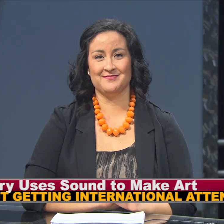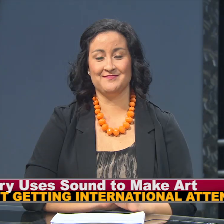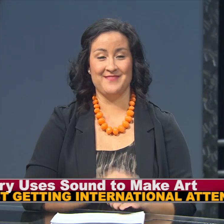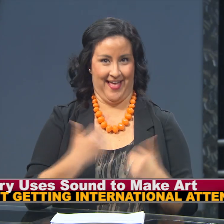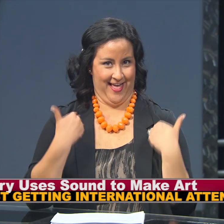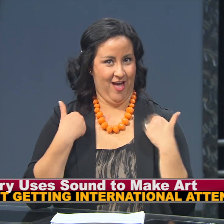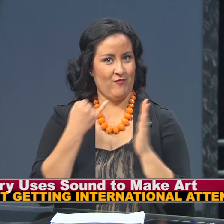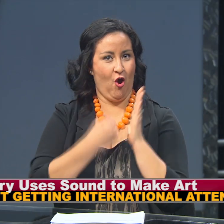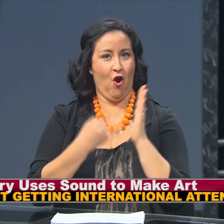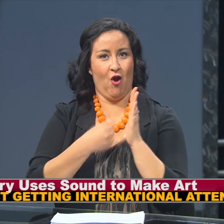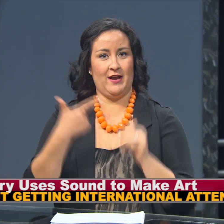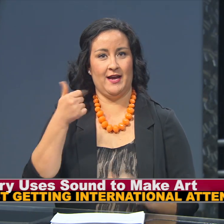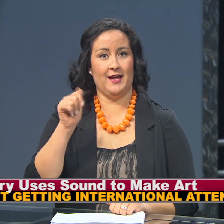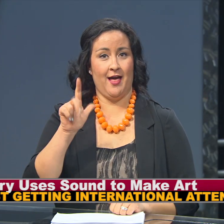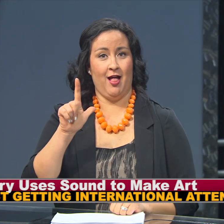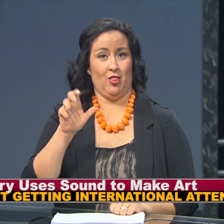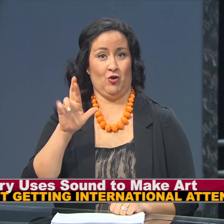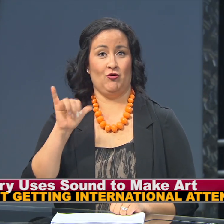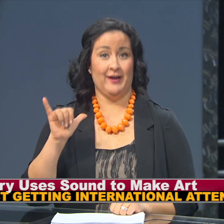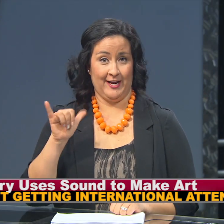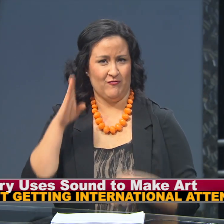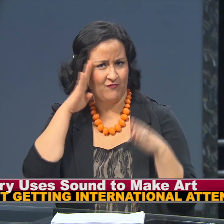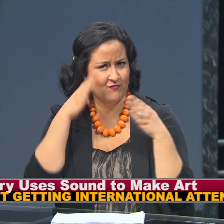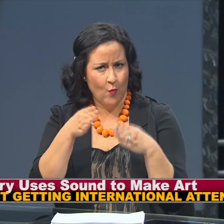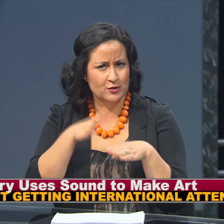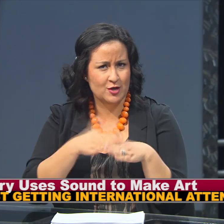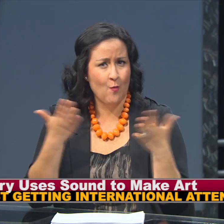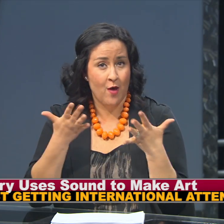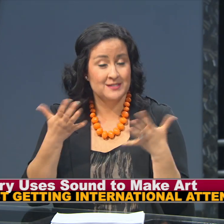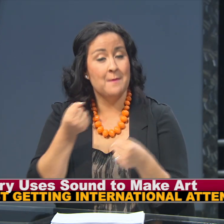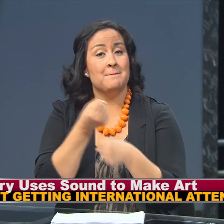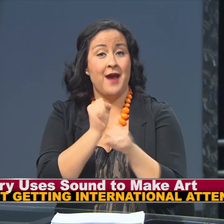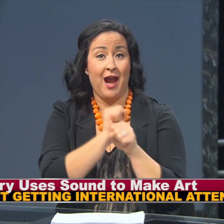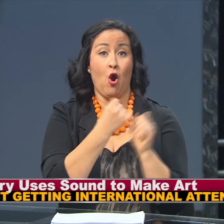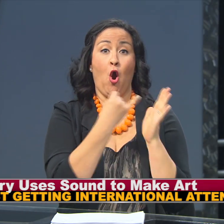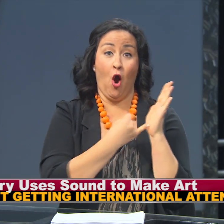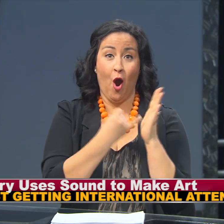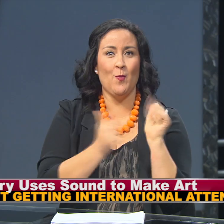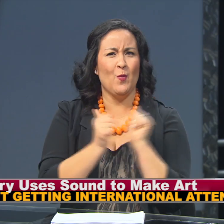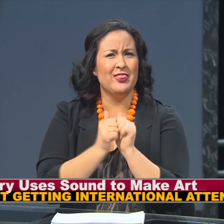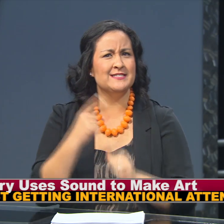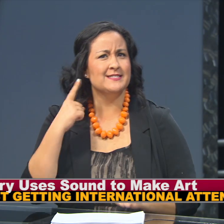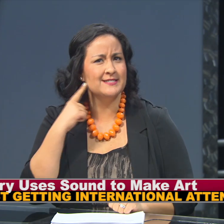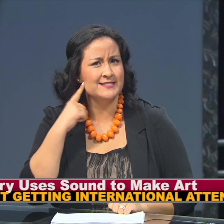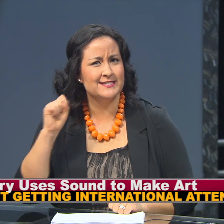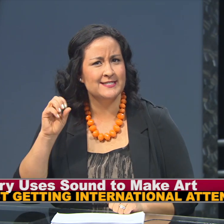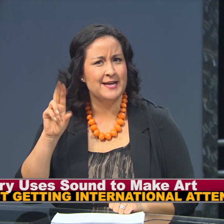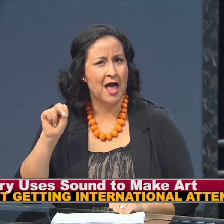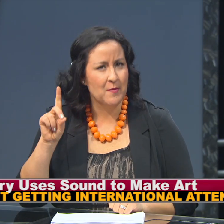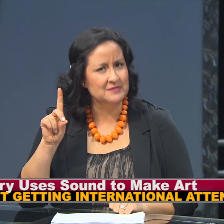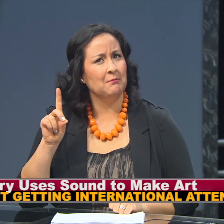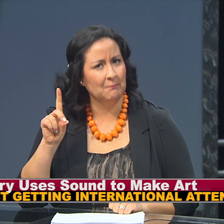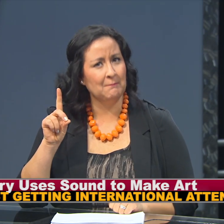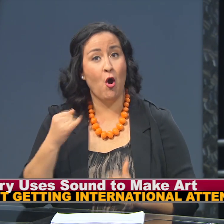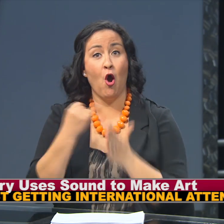A gallery that's main focus is making art with sound is getting attention from around the world.